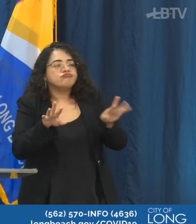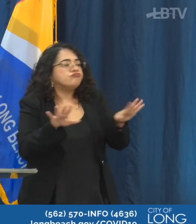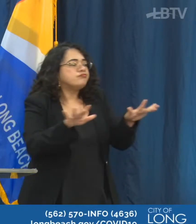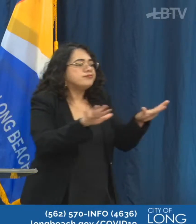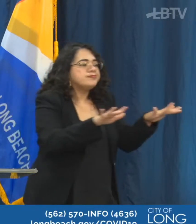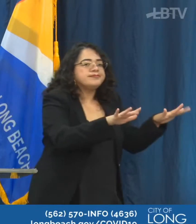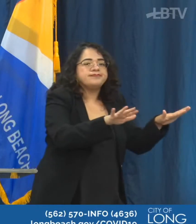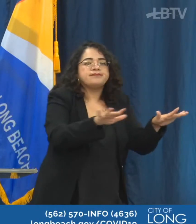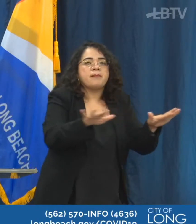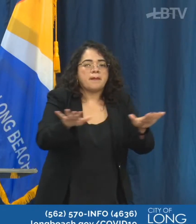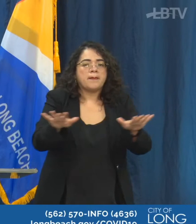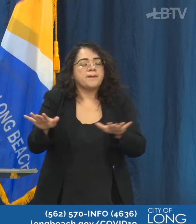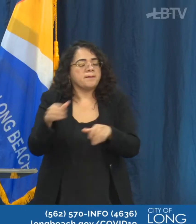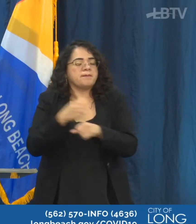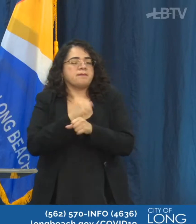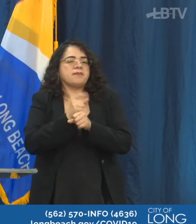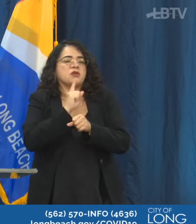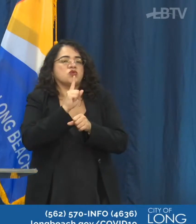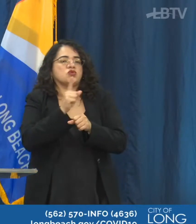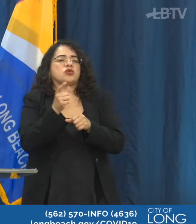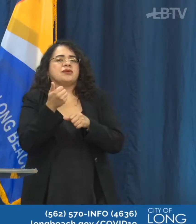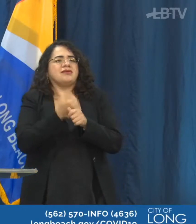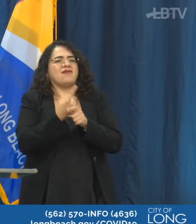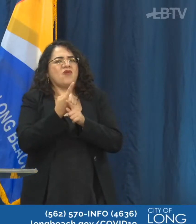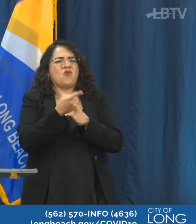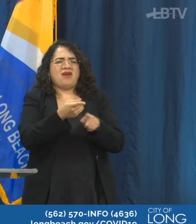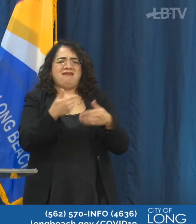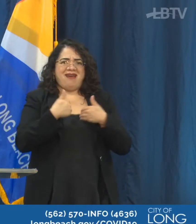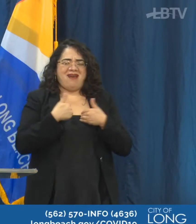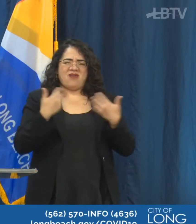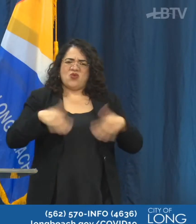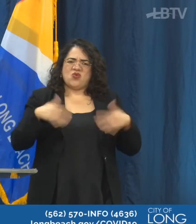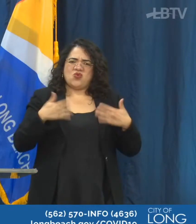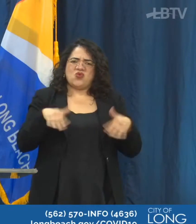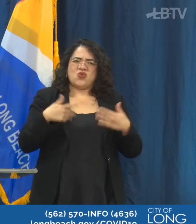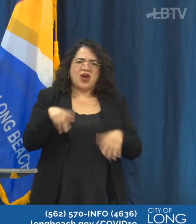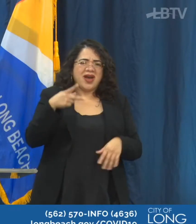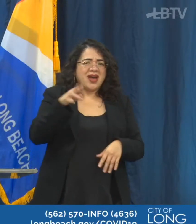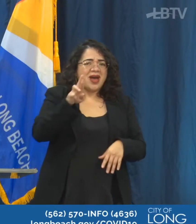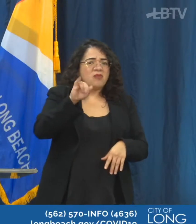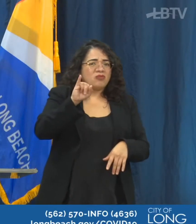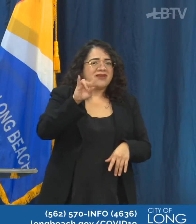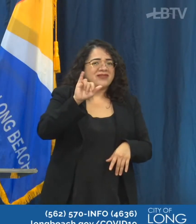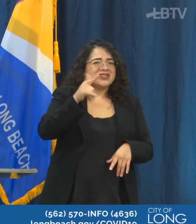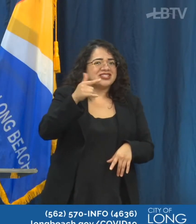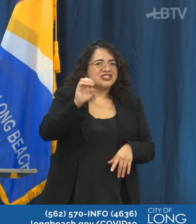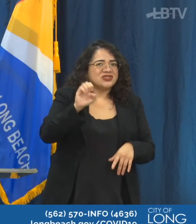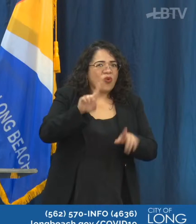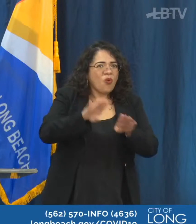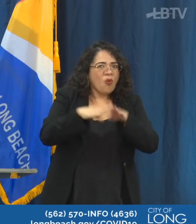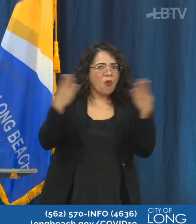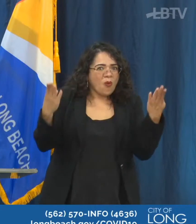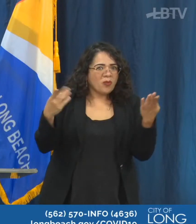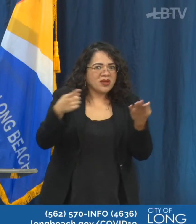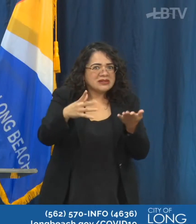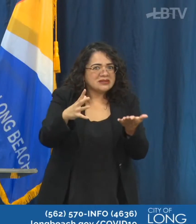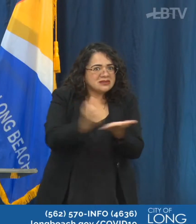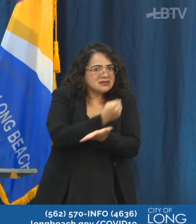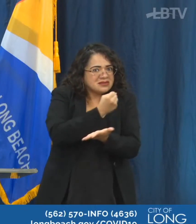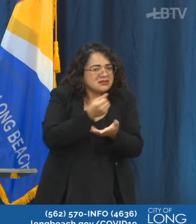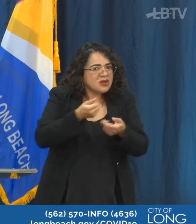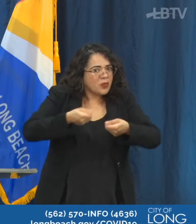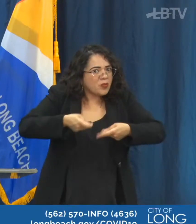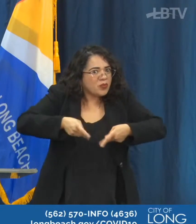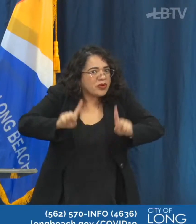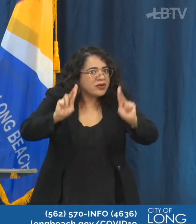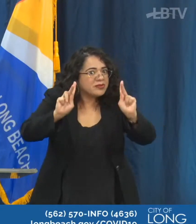important that all businesses have the privilege to open within this COVID times that we want to make sure that they are following the rules.